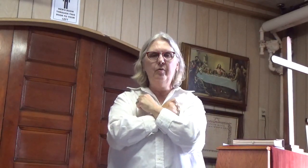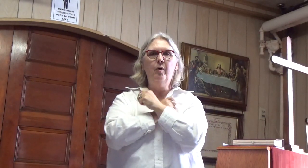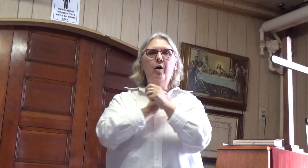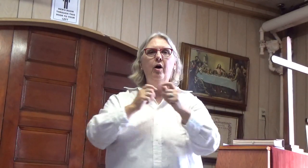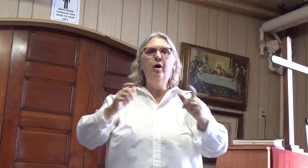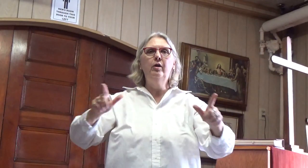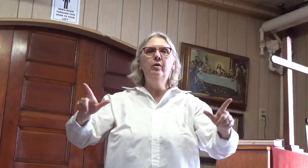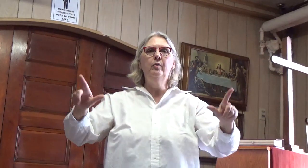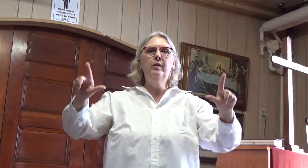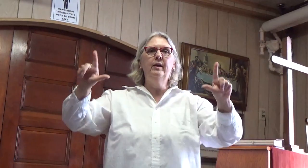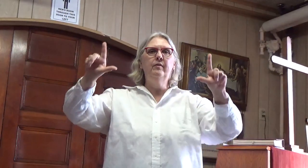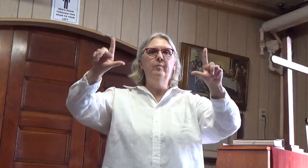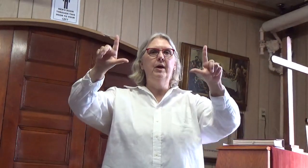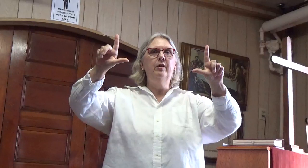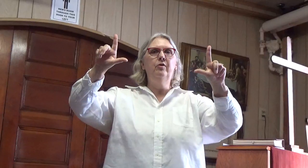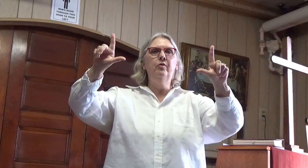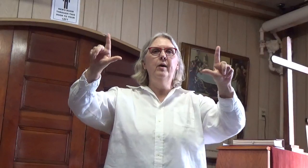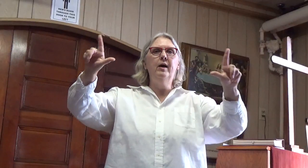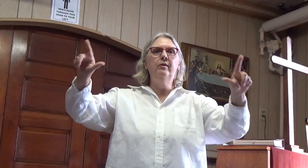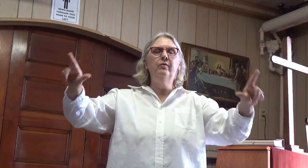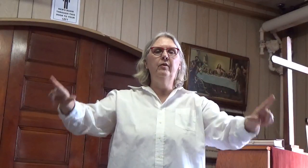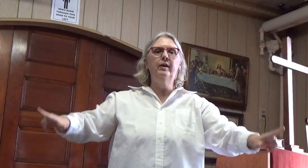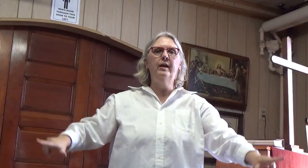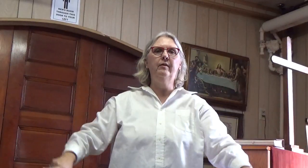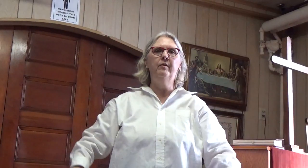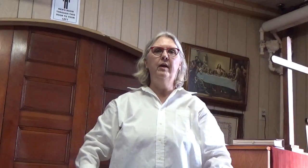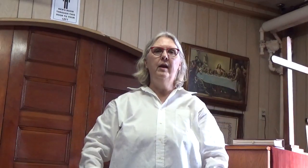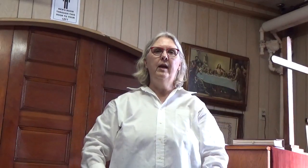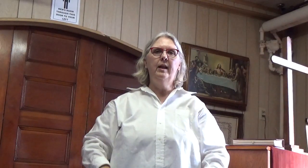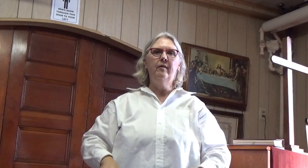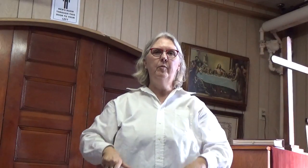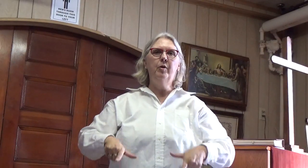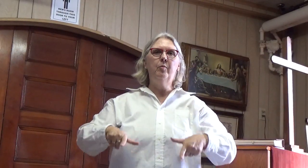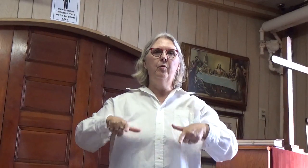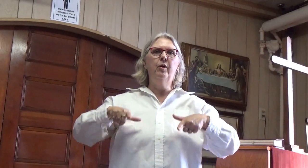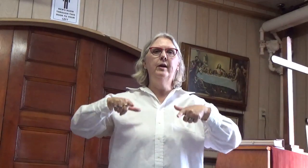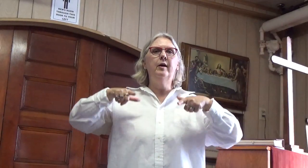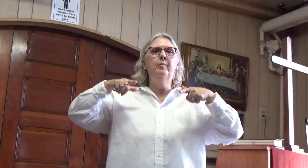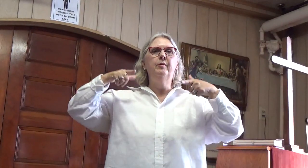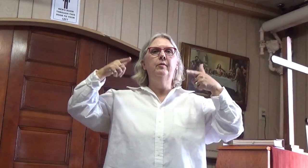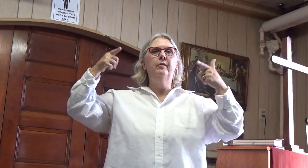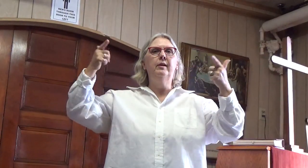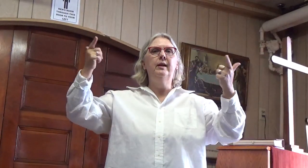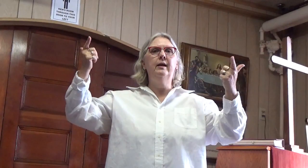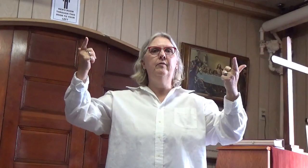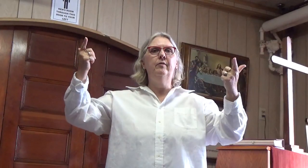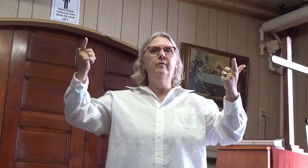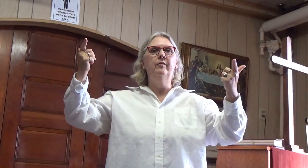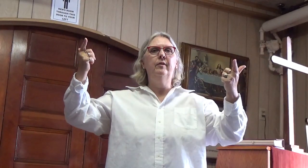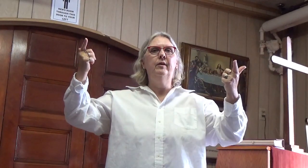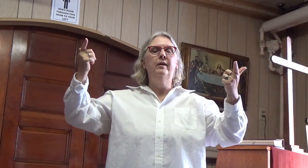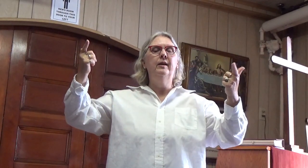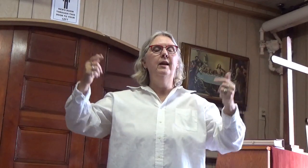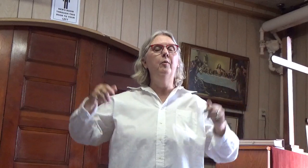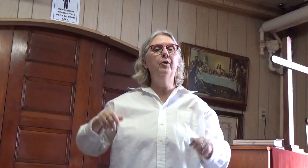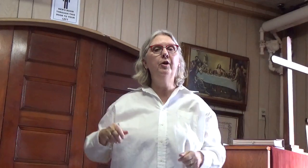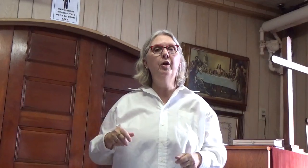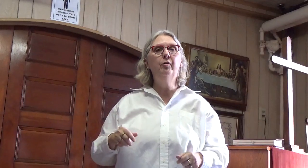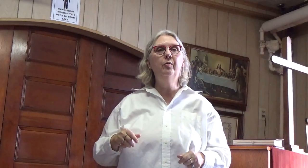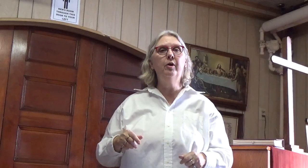all who live. Now make your two L's for live and have them come right up. Live. Now we're going to go to our